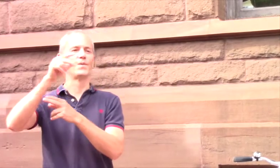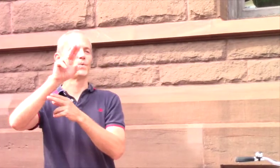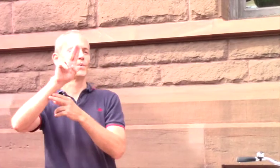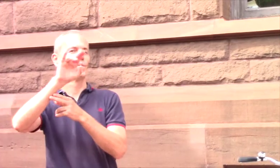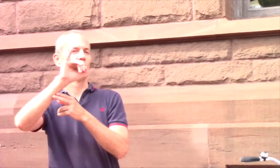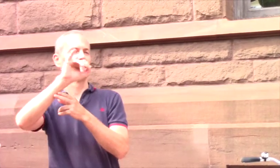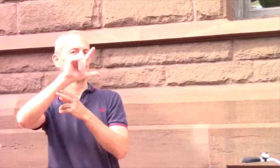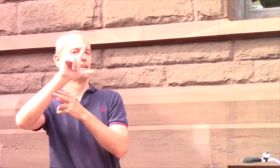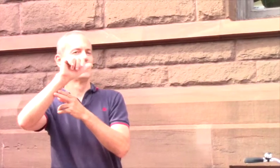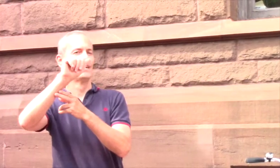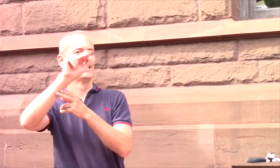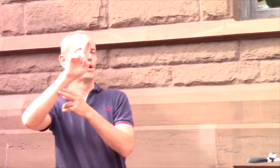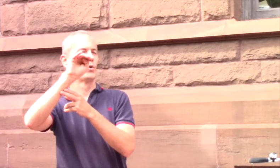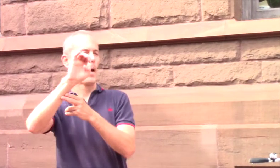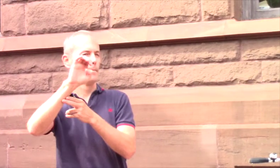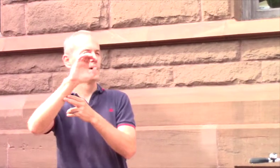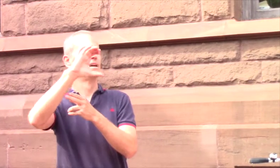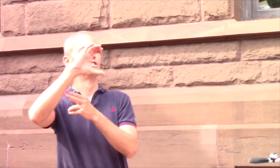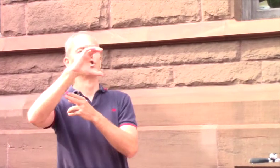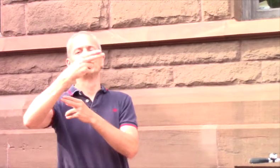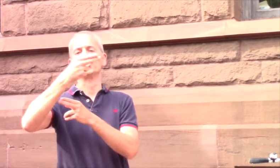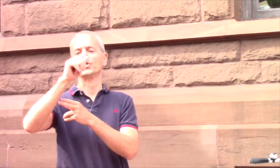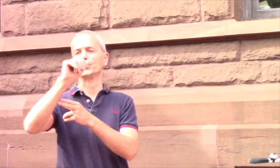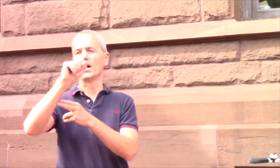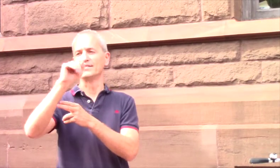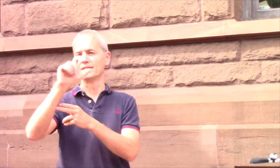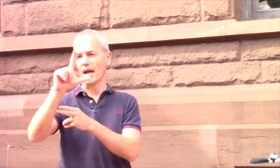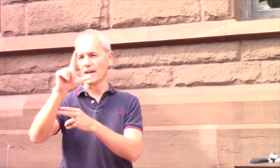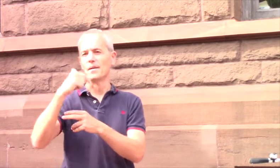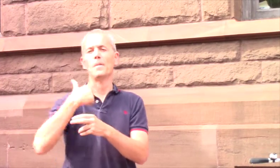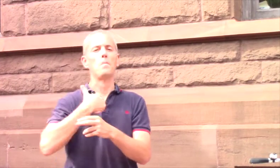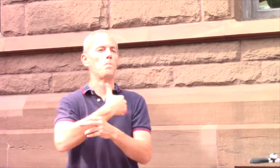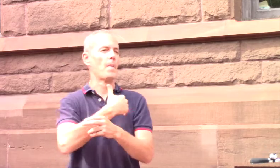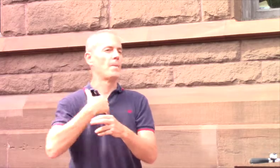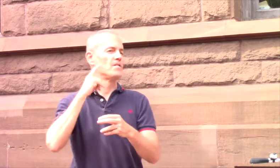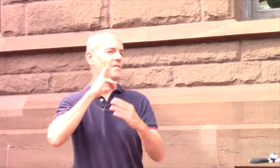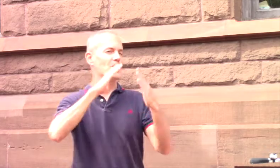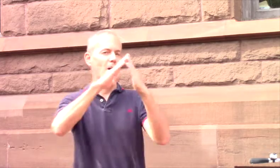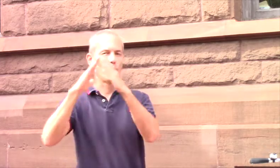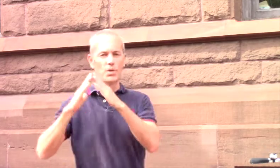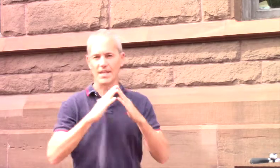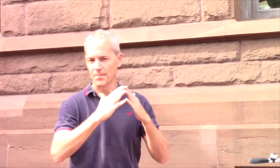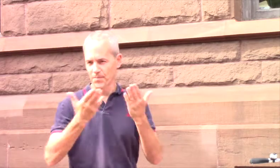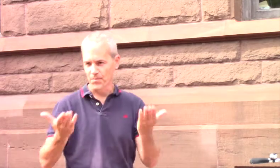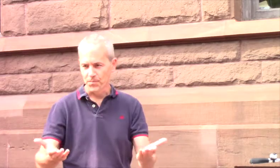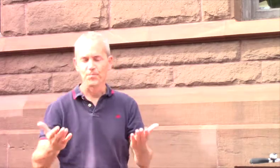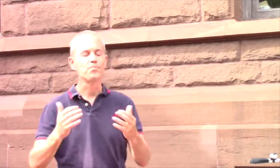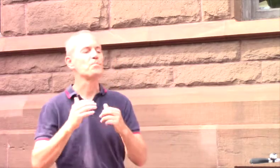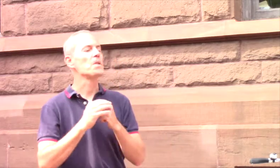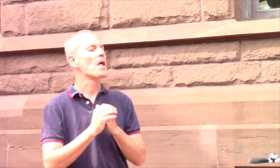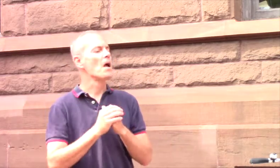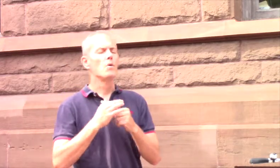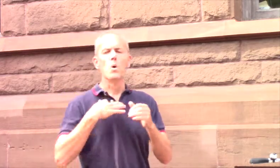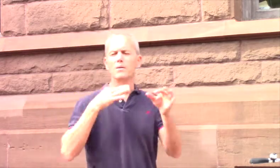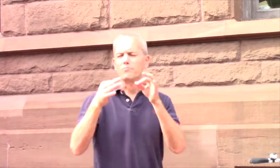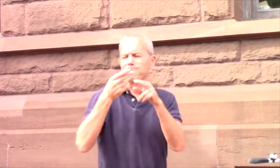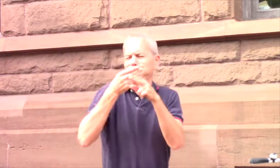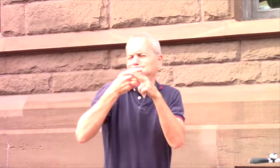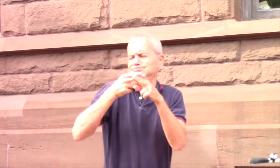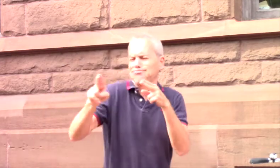Guillaume Patel. I'm a member of the deaf community here in Rochester. want